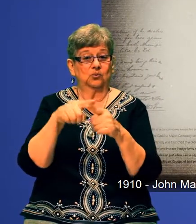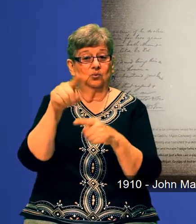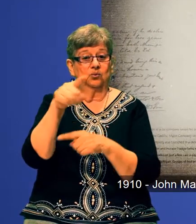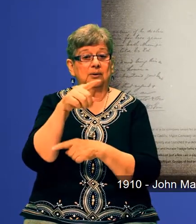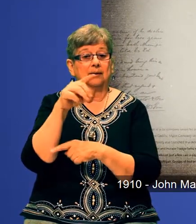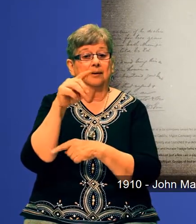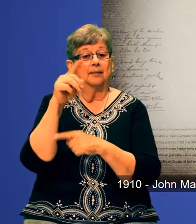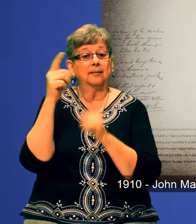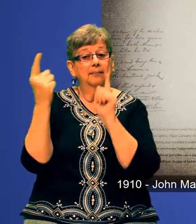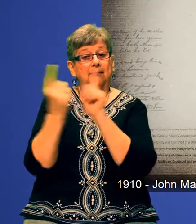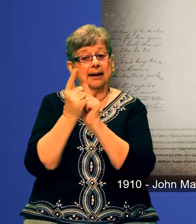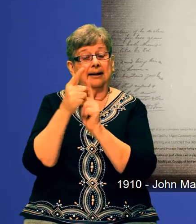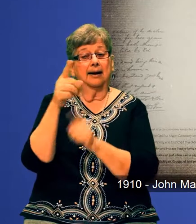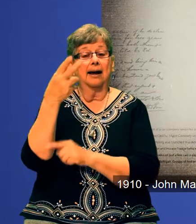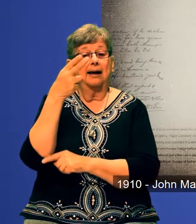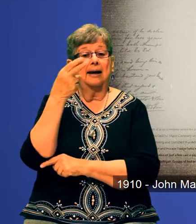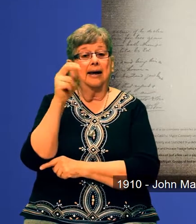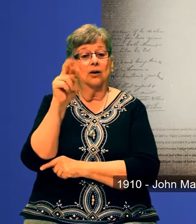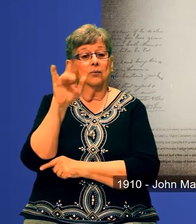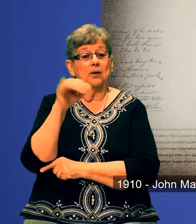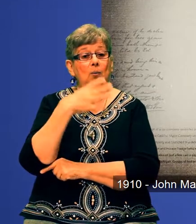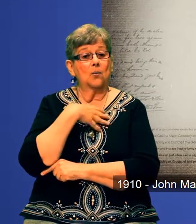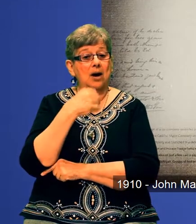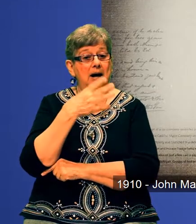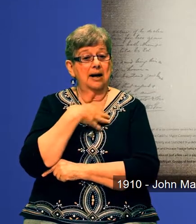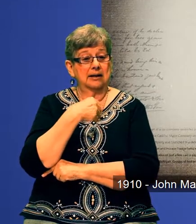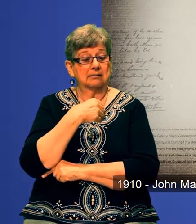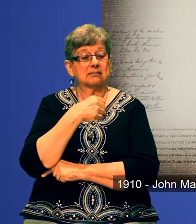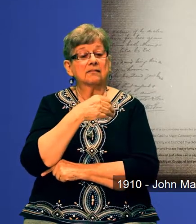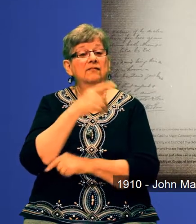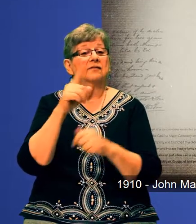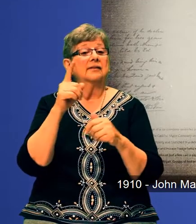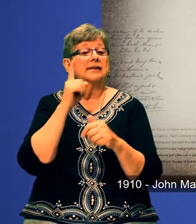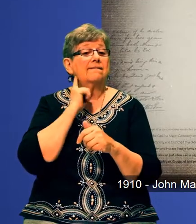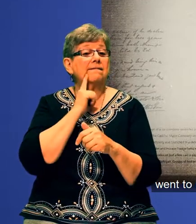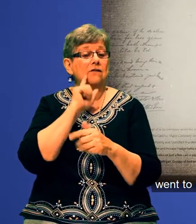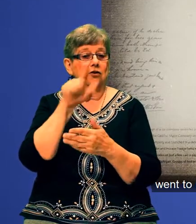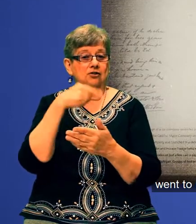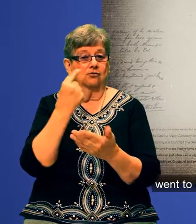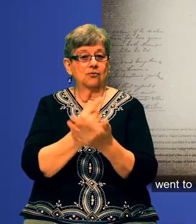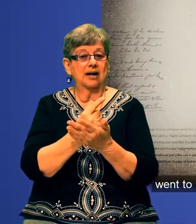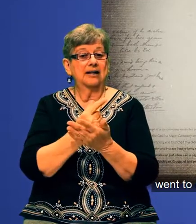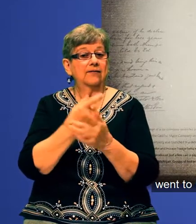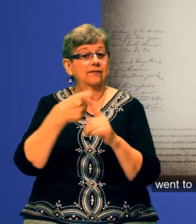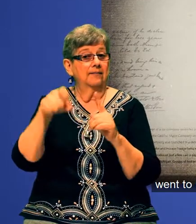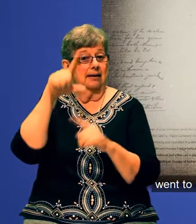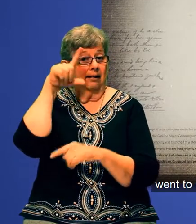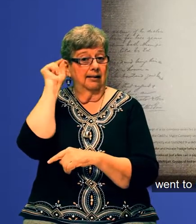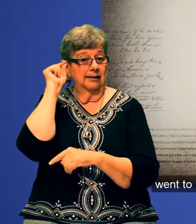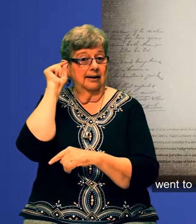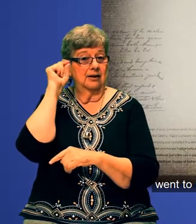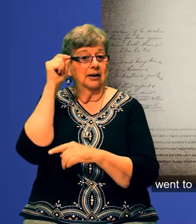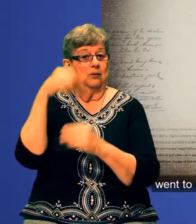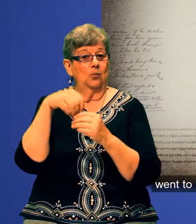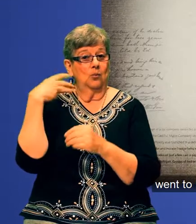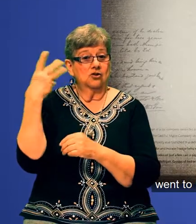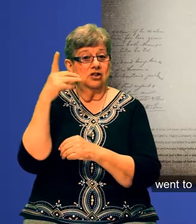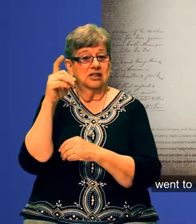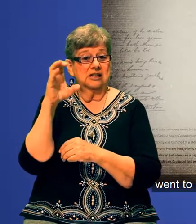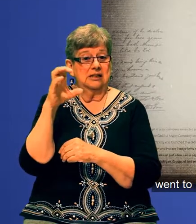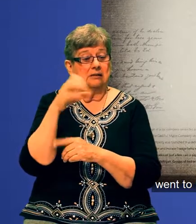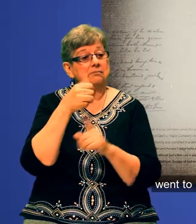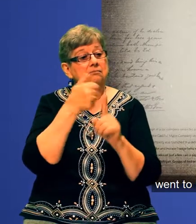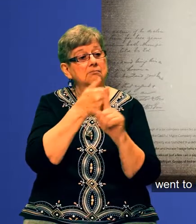1910, John Matthews, first president of Arizona State University, went to Massachusetts and met with